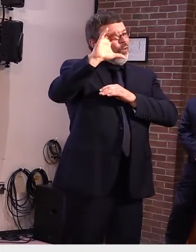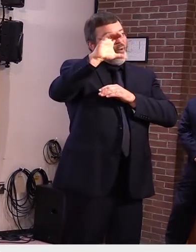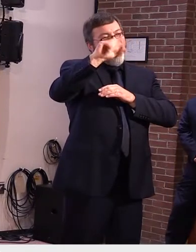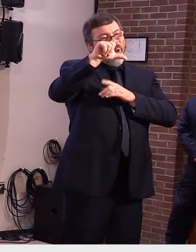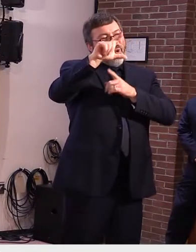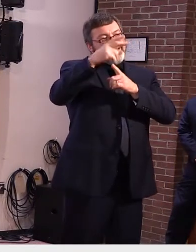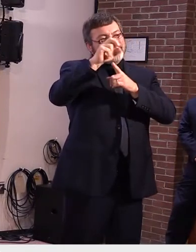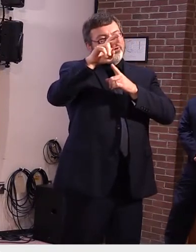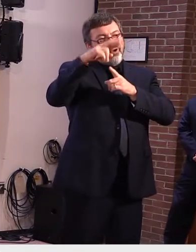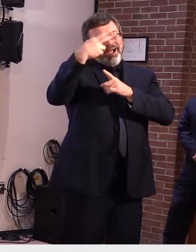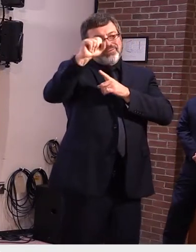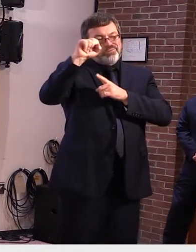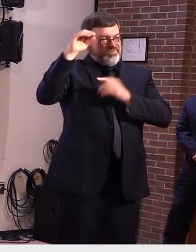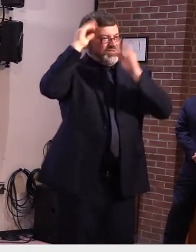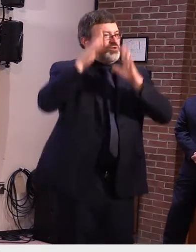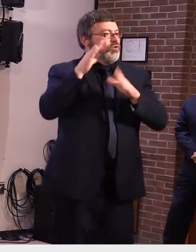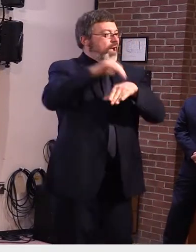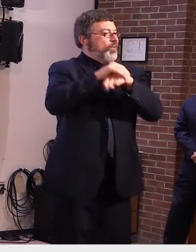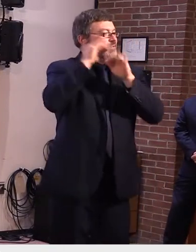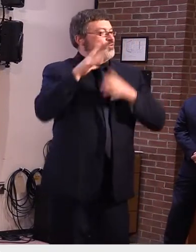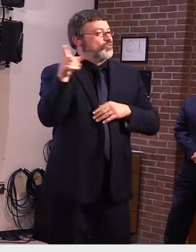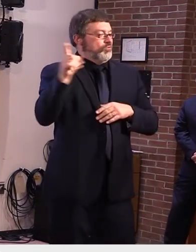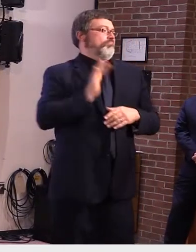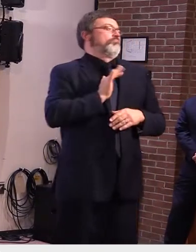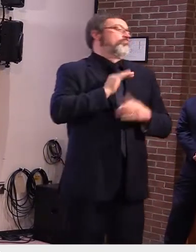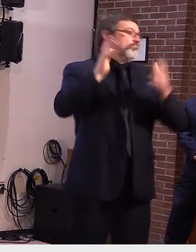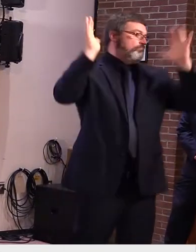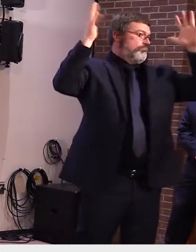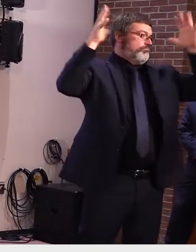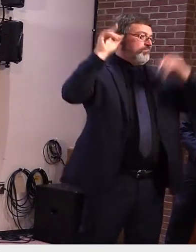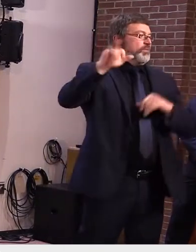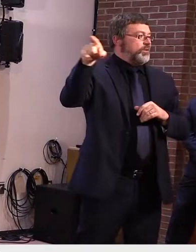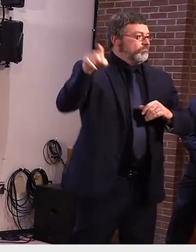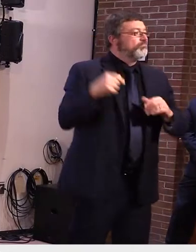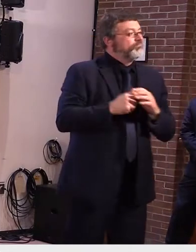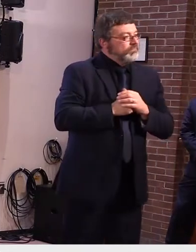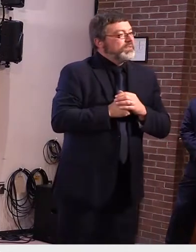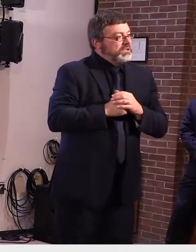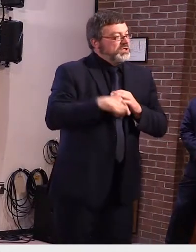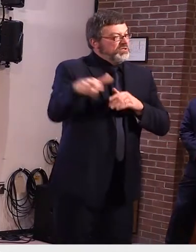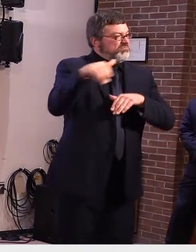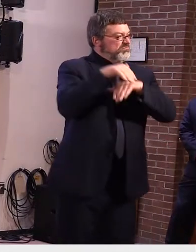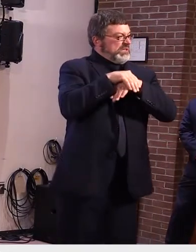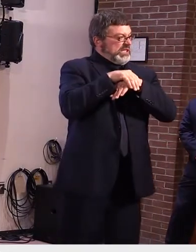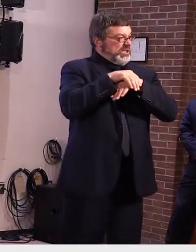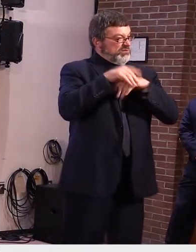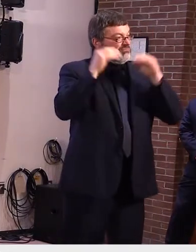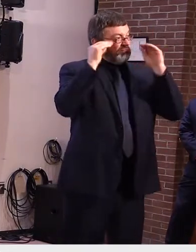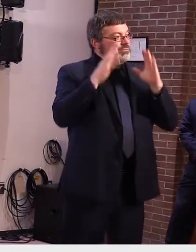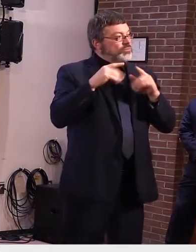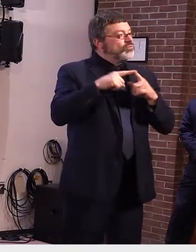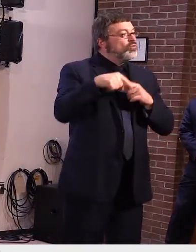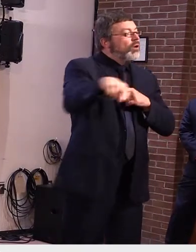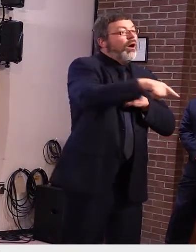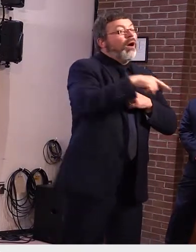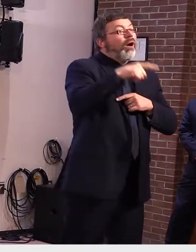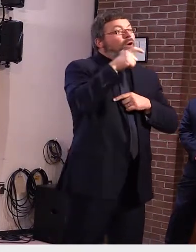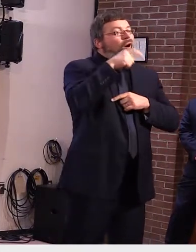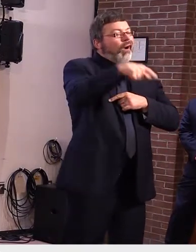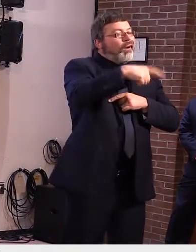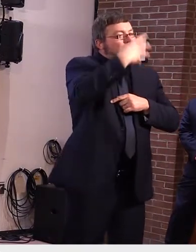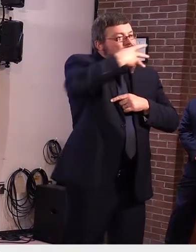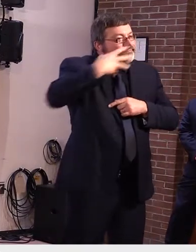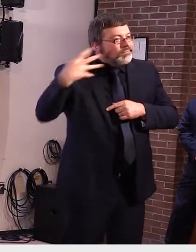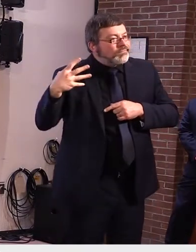successful in school due to language barriers. Susan's dedication to her students and her community is commendable and certainly